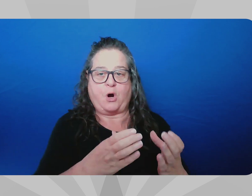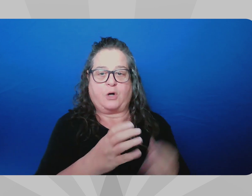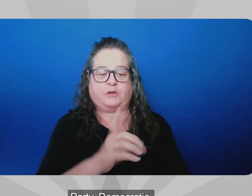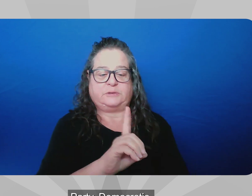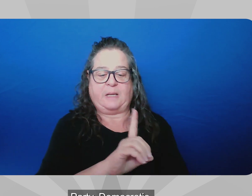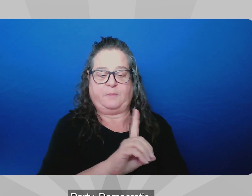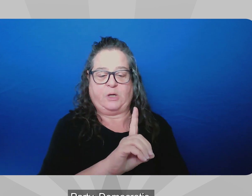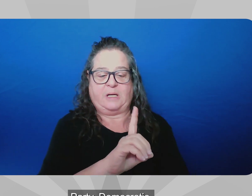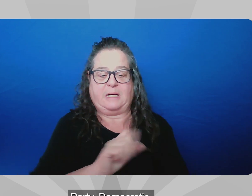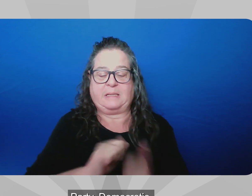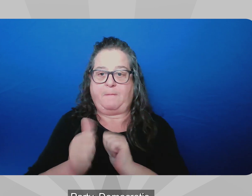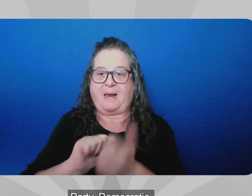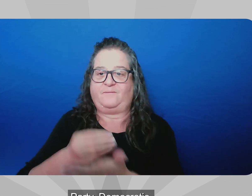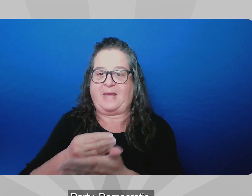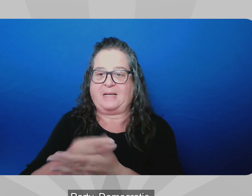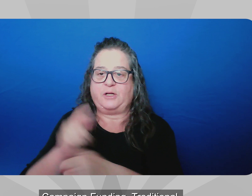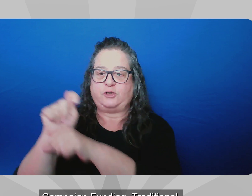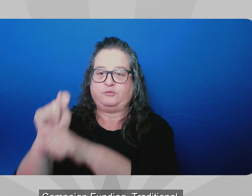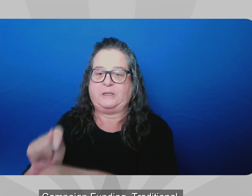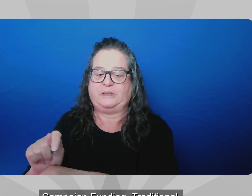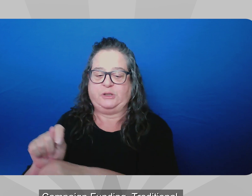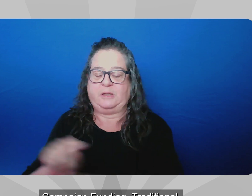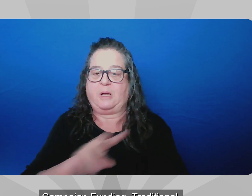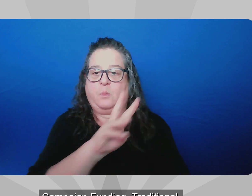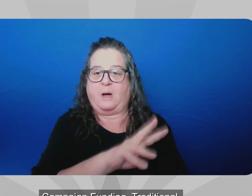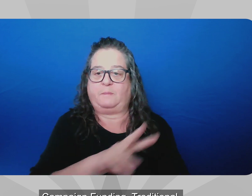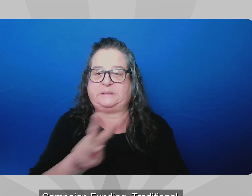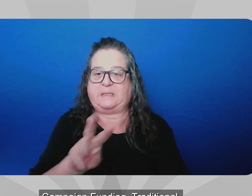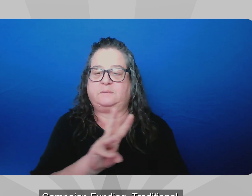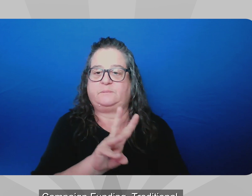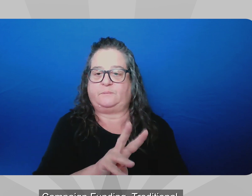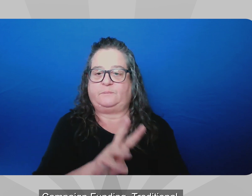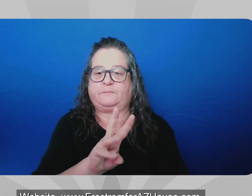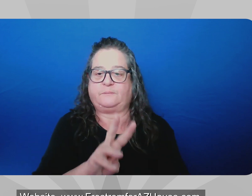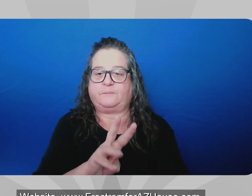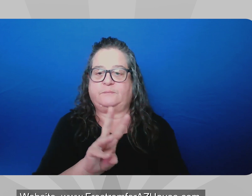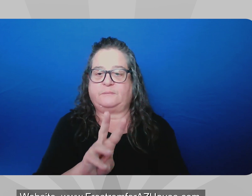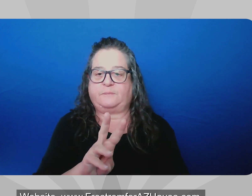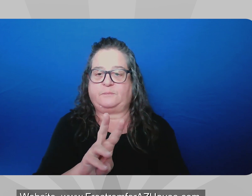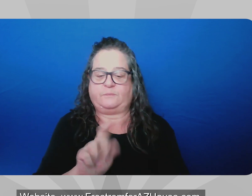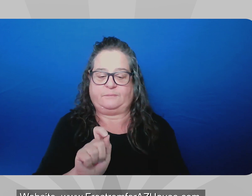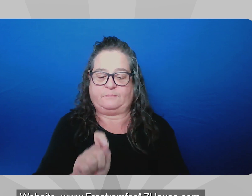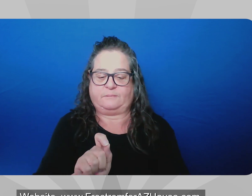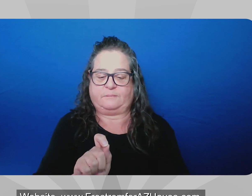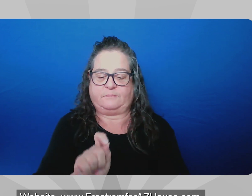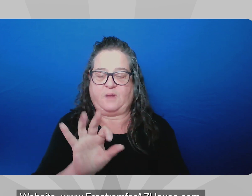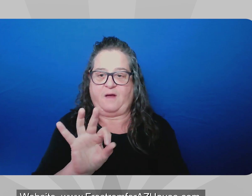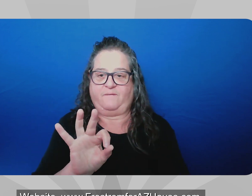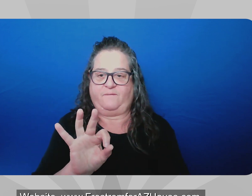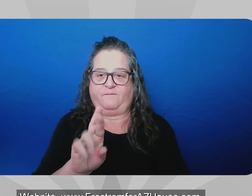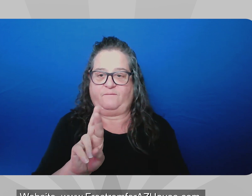Party Democratic Campaign Funding Traditional Website www